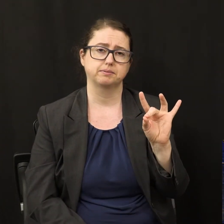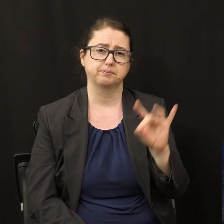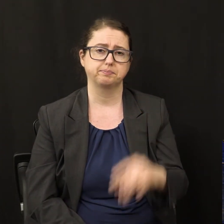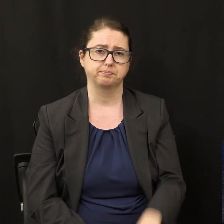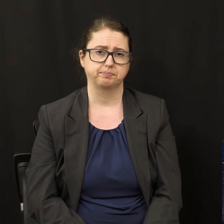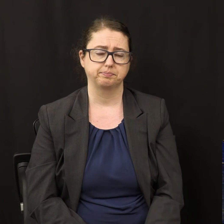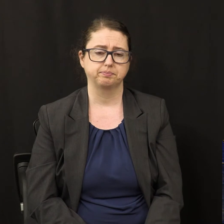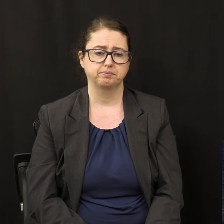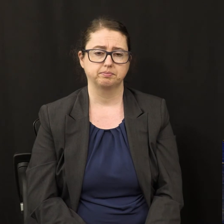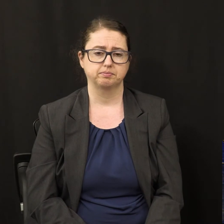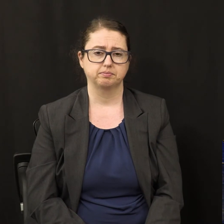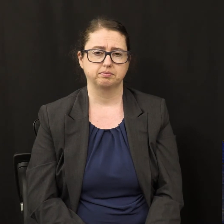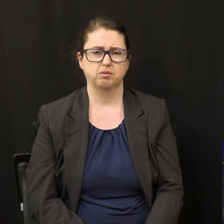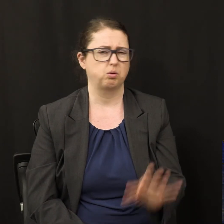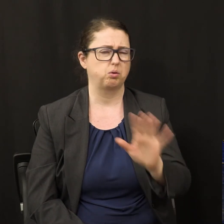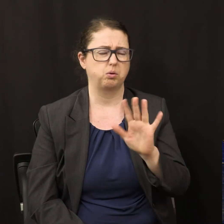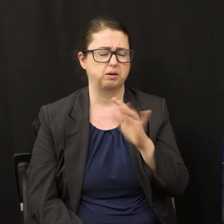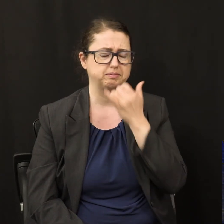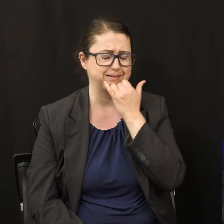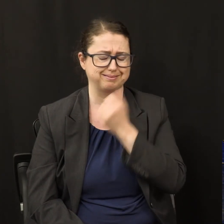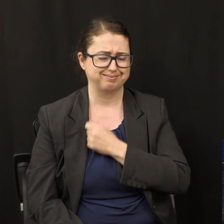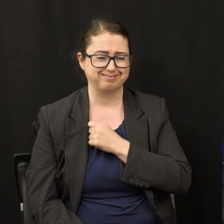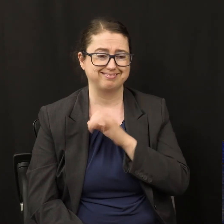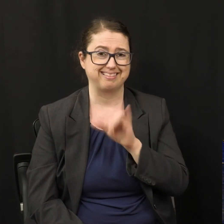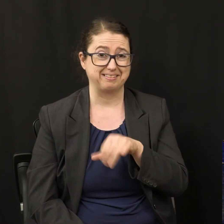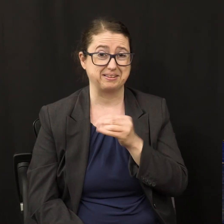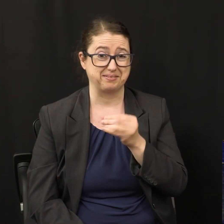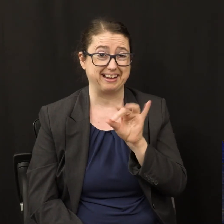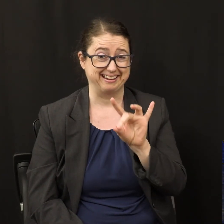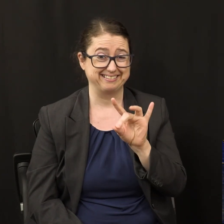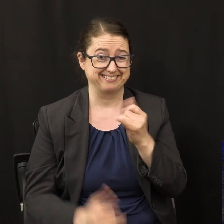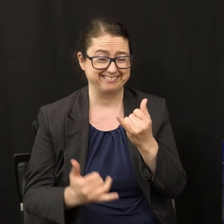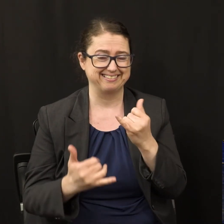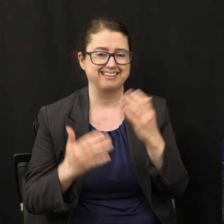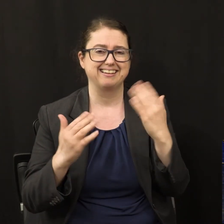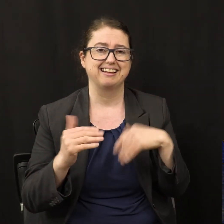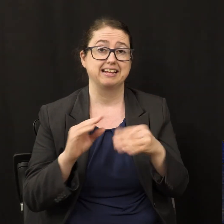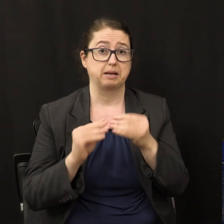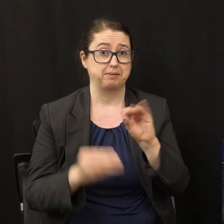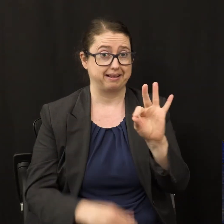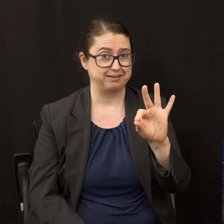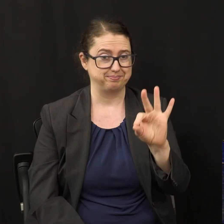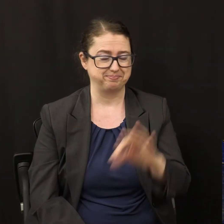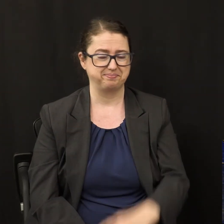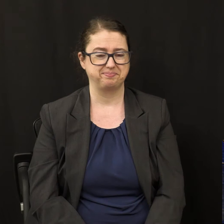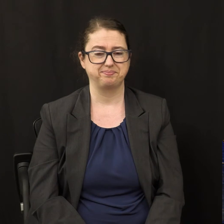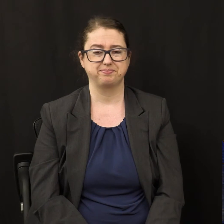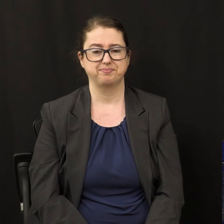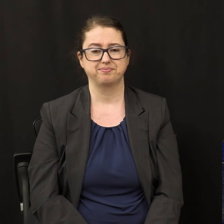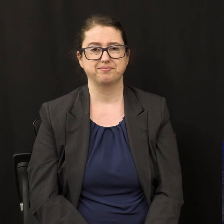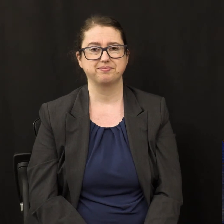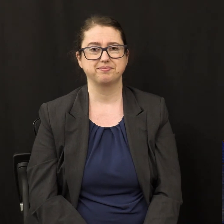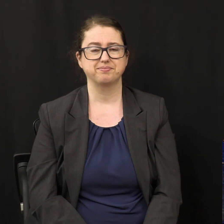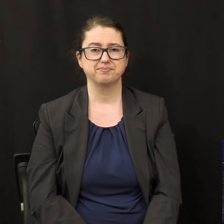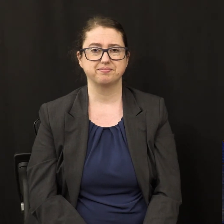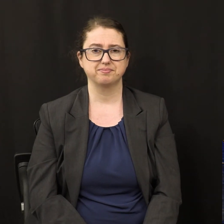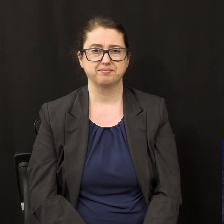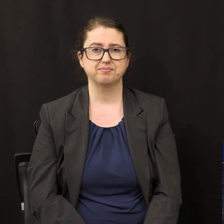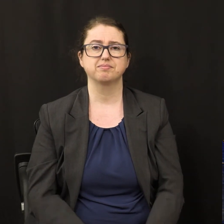Well, that was number eight, right? So let's go to amazing fact number nine. This is a very important point.